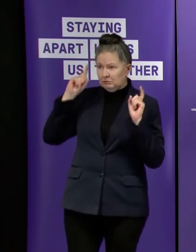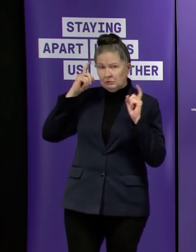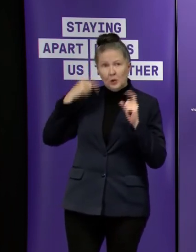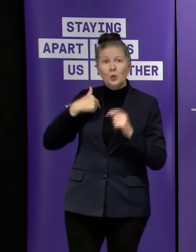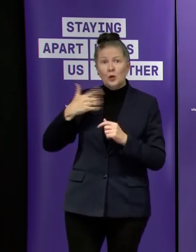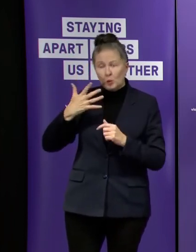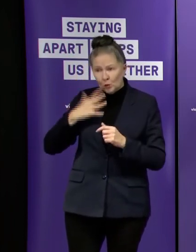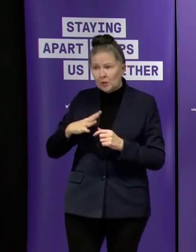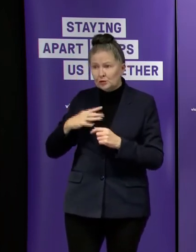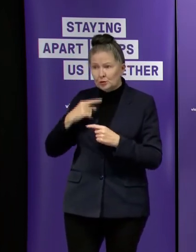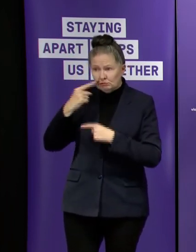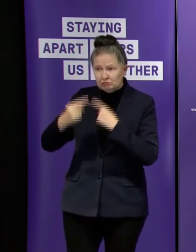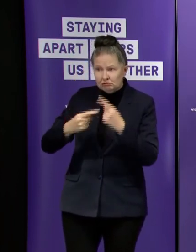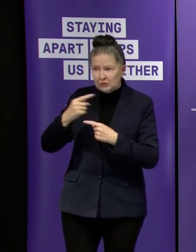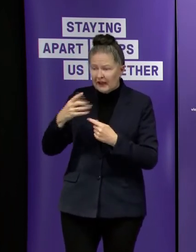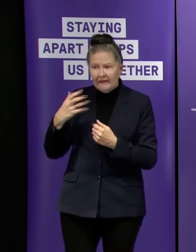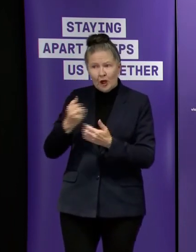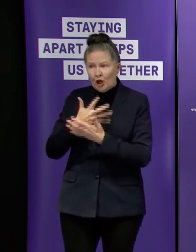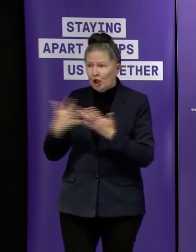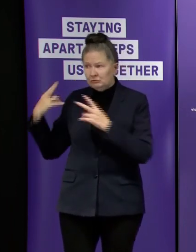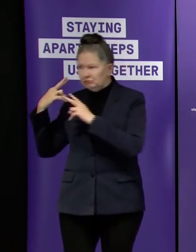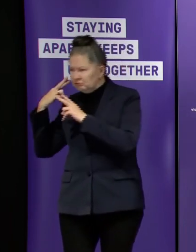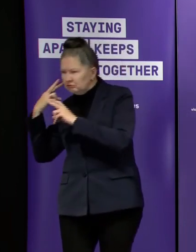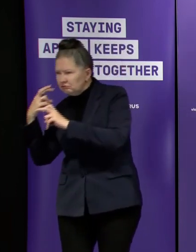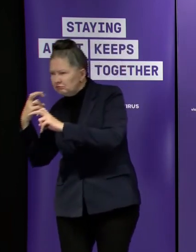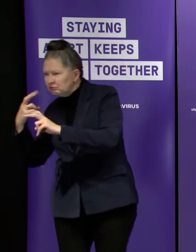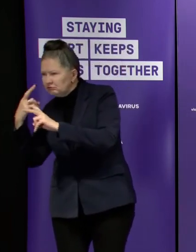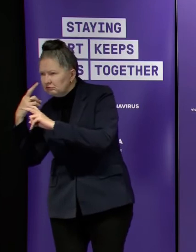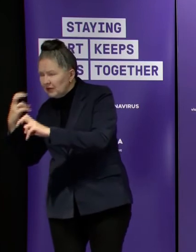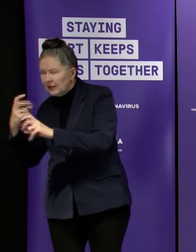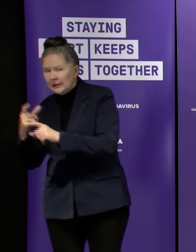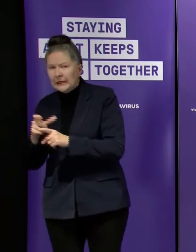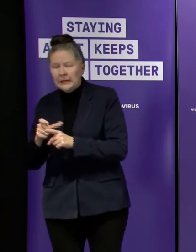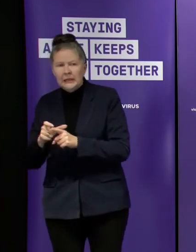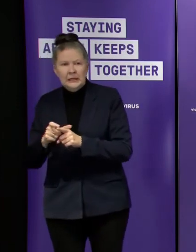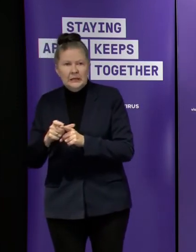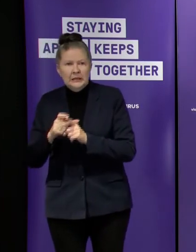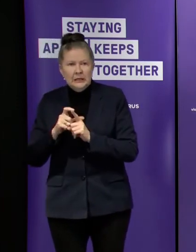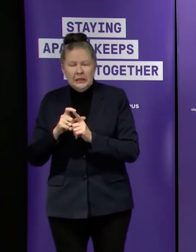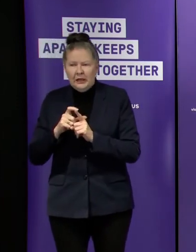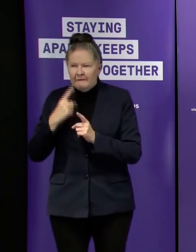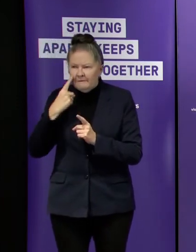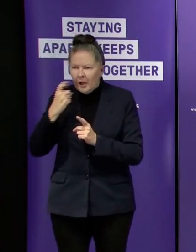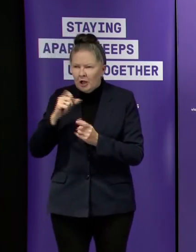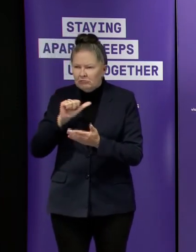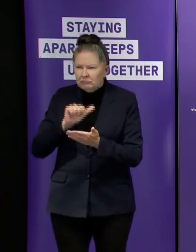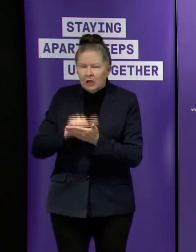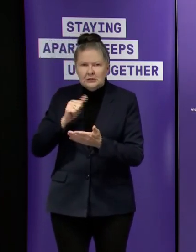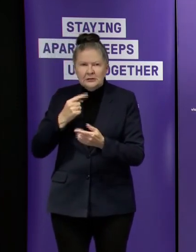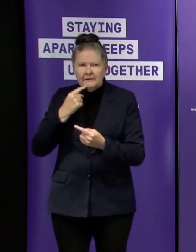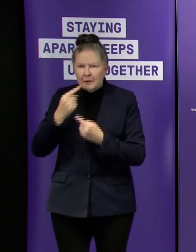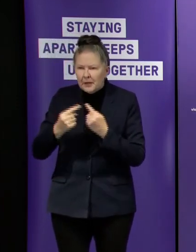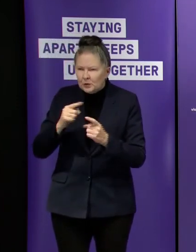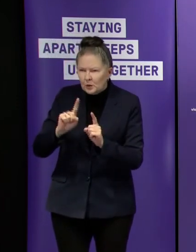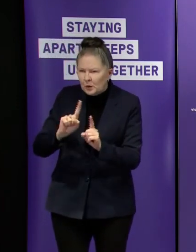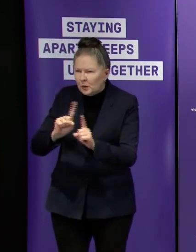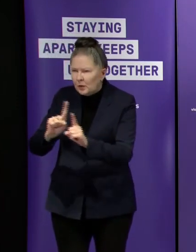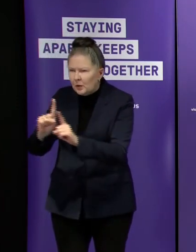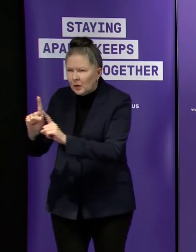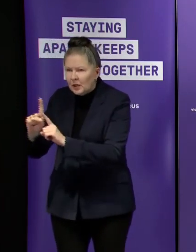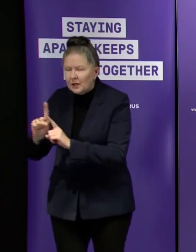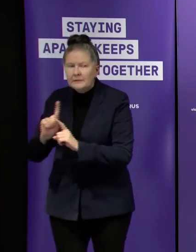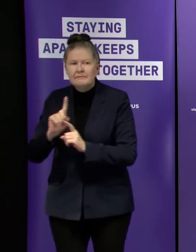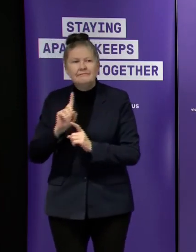detail quite soon it's a massive piece of work and obviously very challenging to get all the data and all the information that you need but our concern